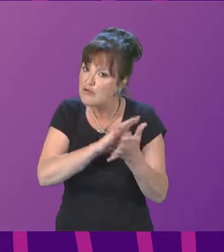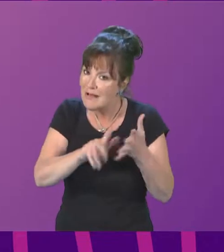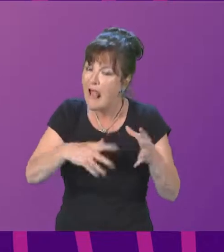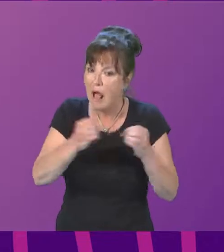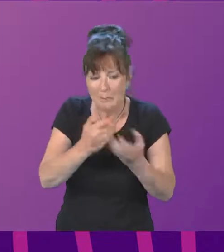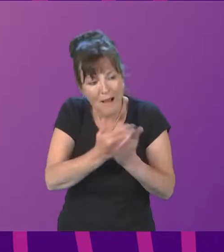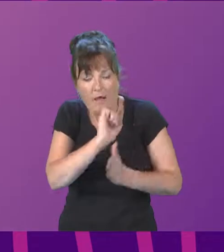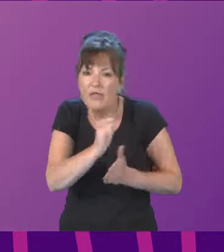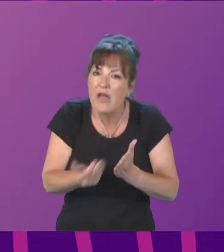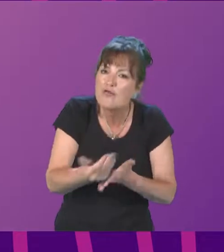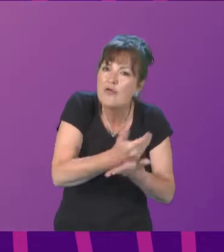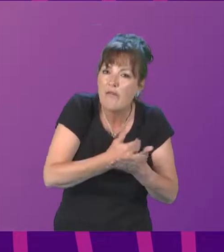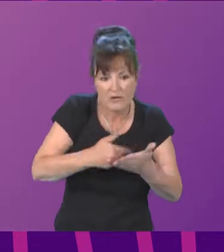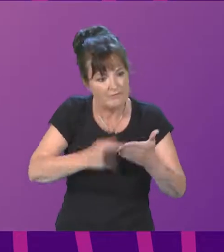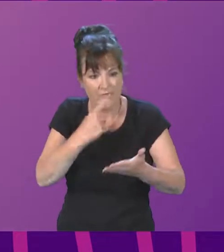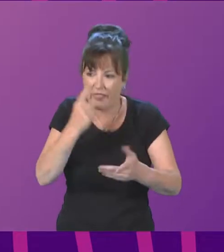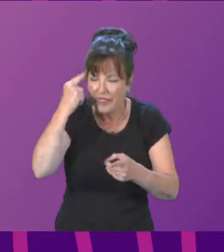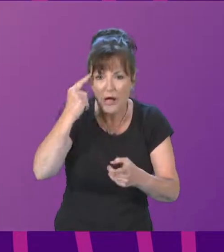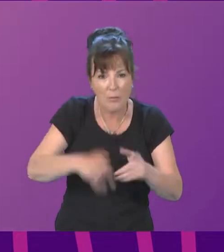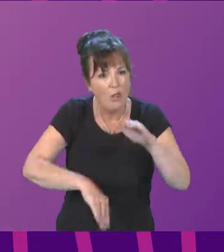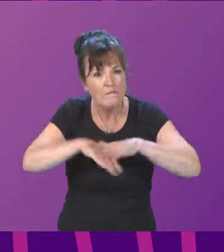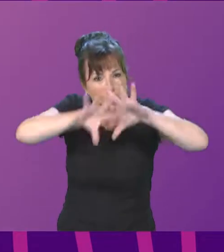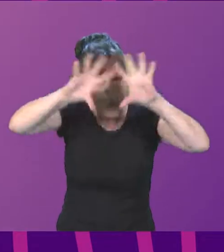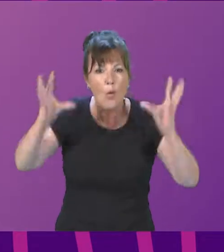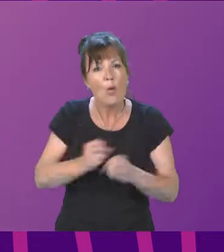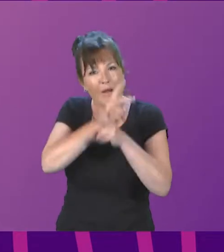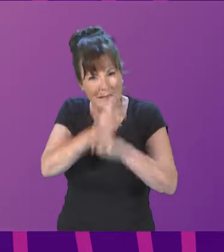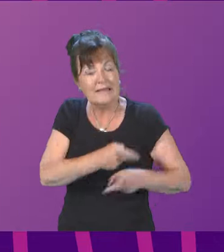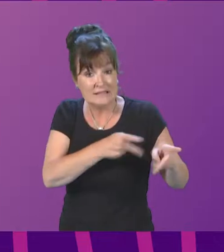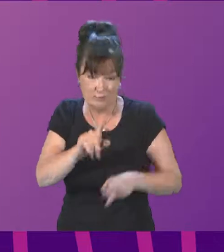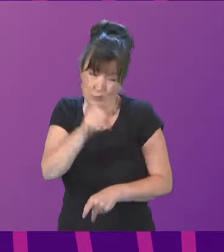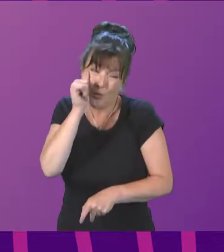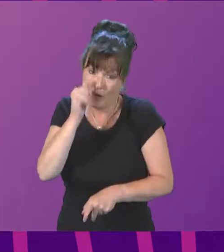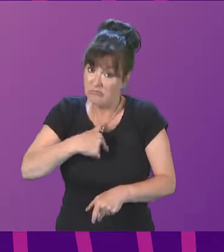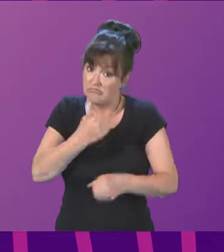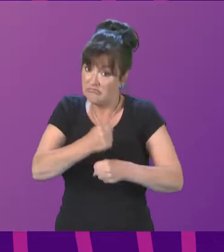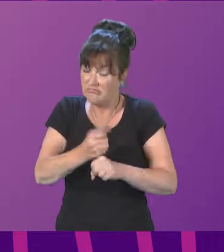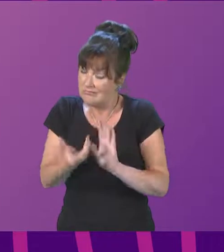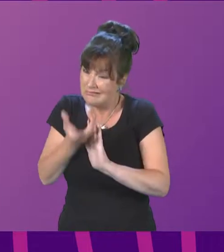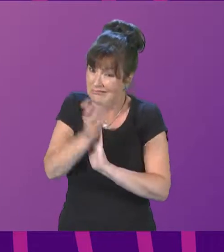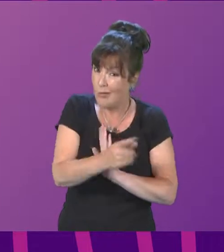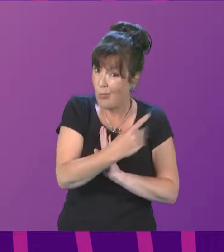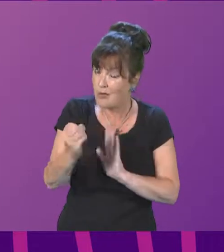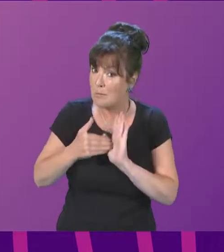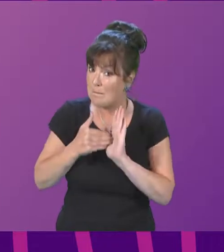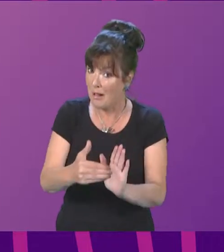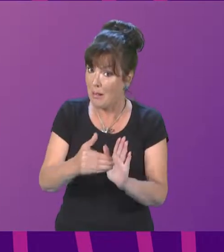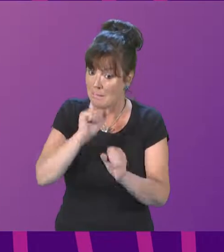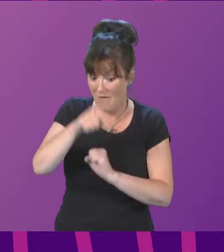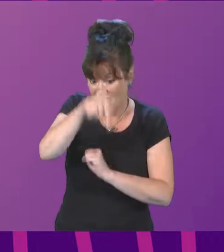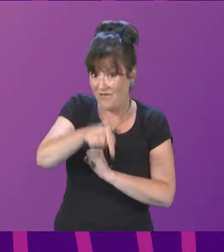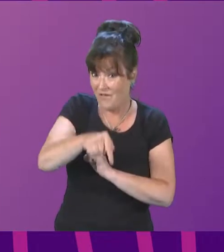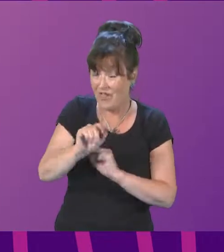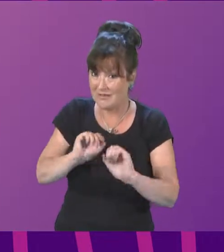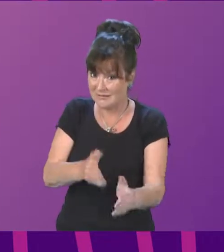that recovery-orientated whole system of care. Ms Webber will be aware that this government has committed £100 million. Thus